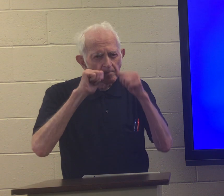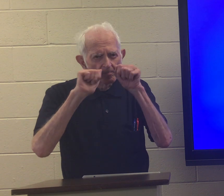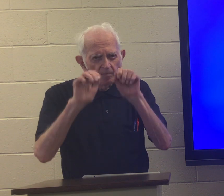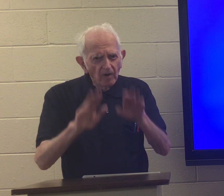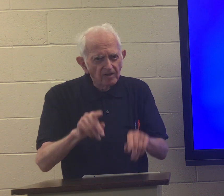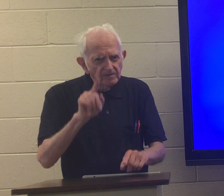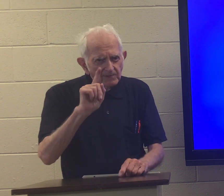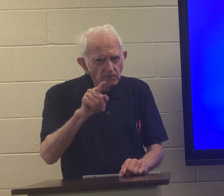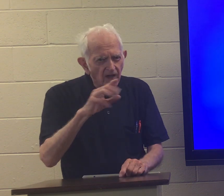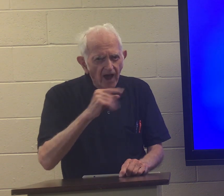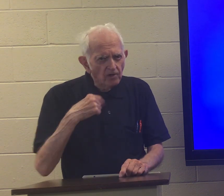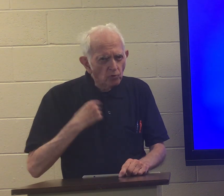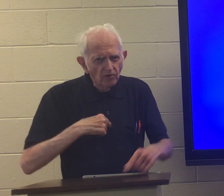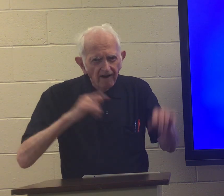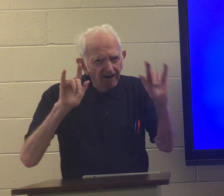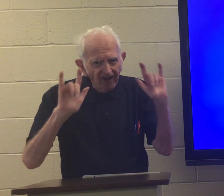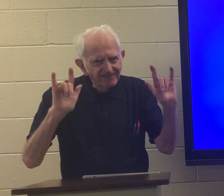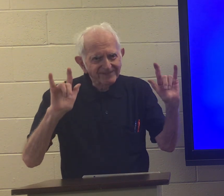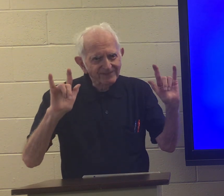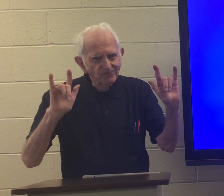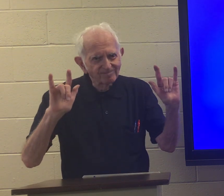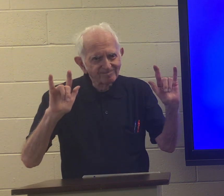may God bless you and we love you